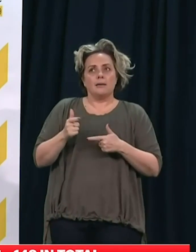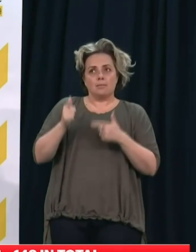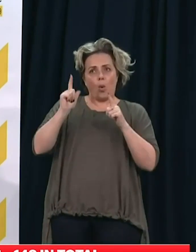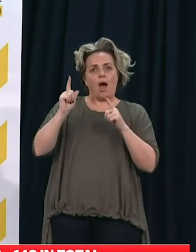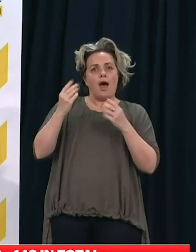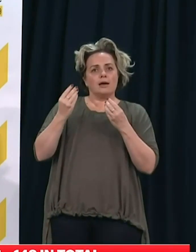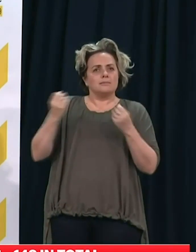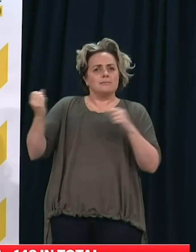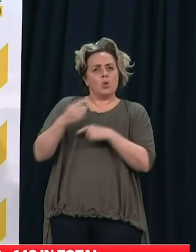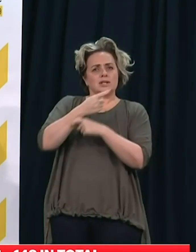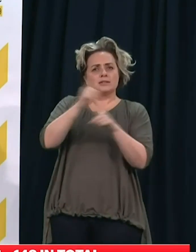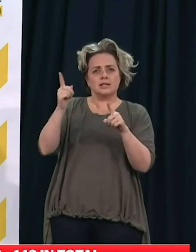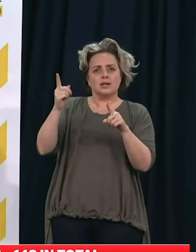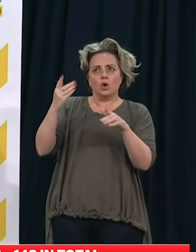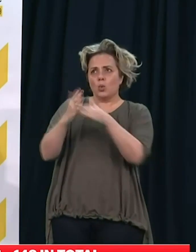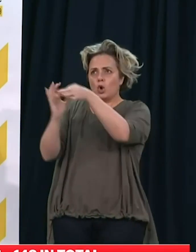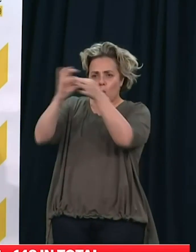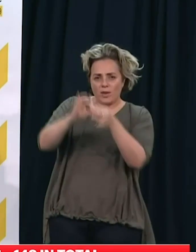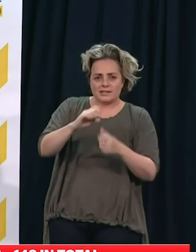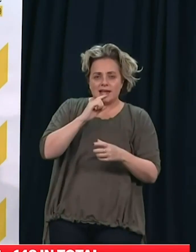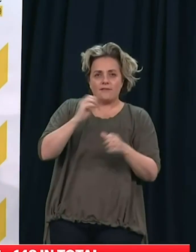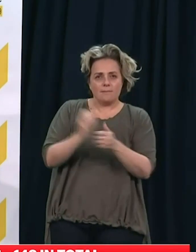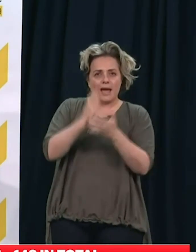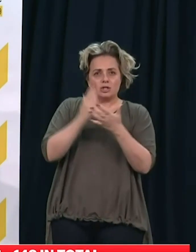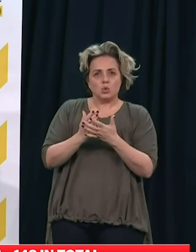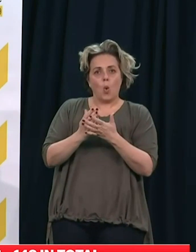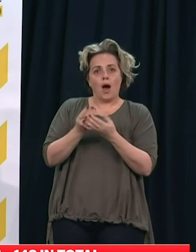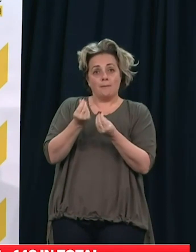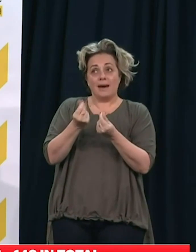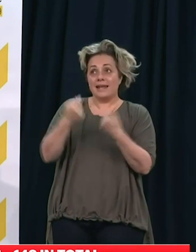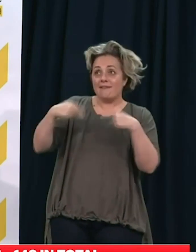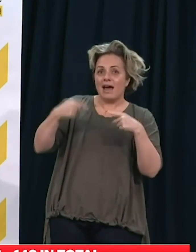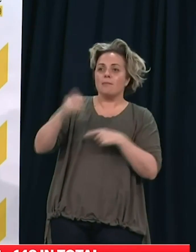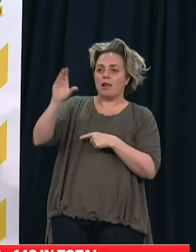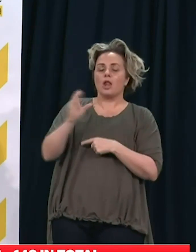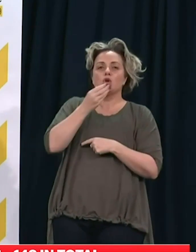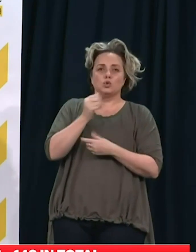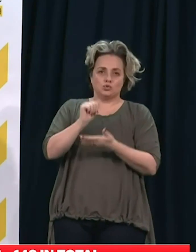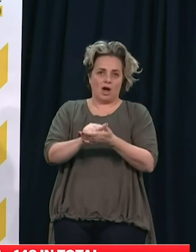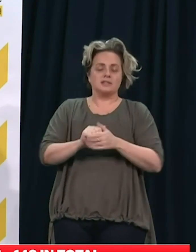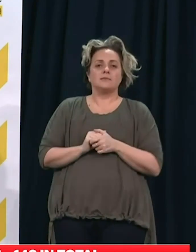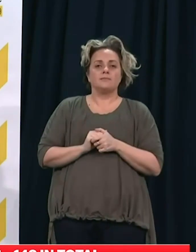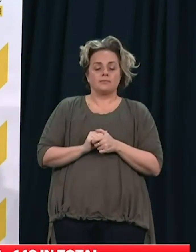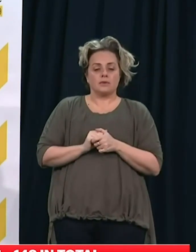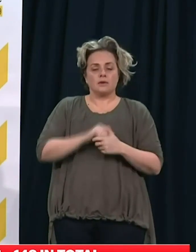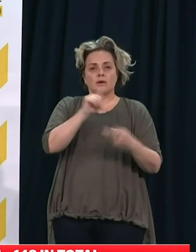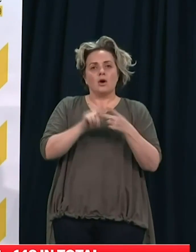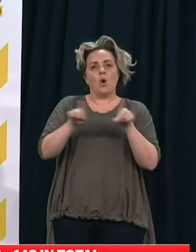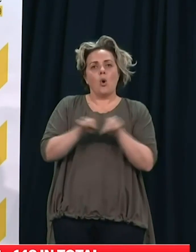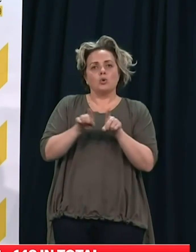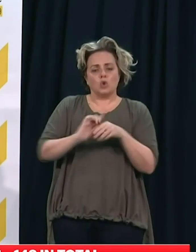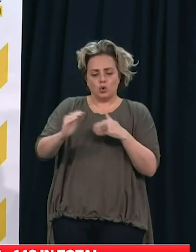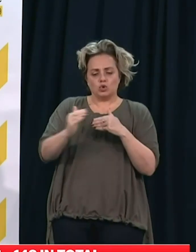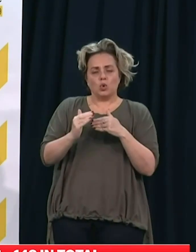employees work together to make sure they're making use of the Leave Support Scheme. We also have the short-term absence